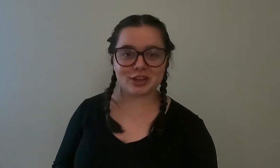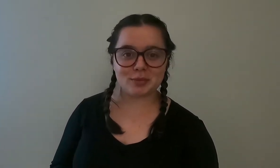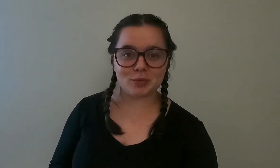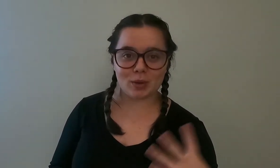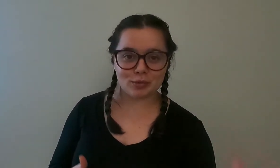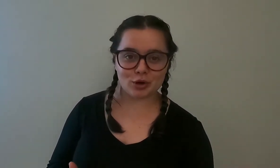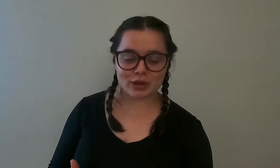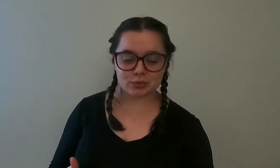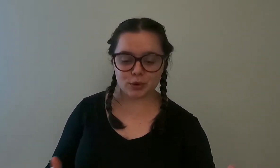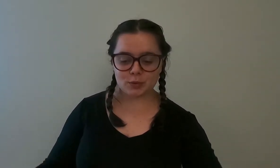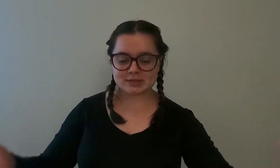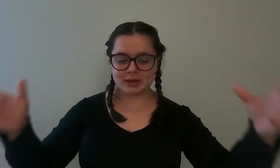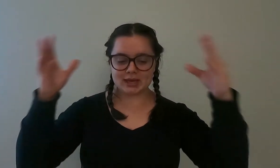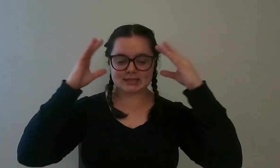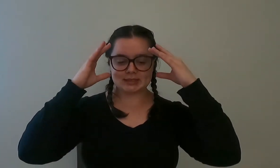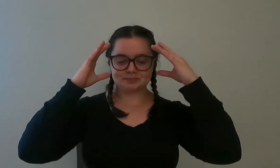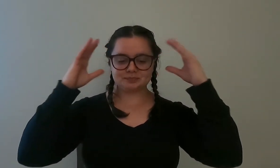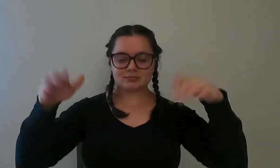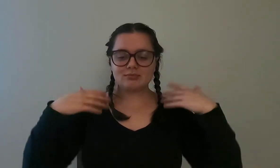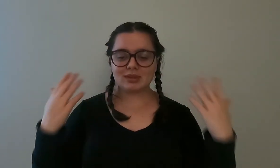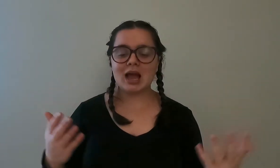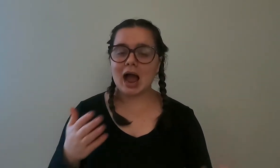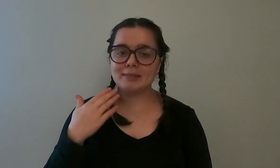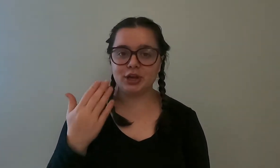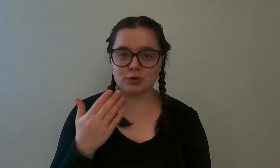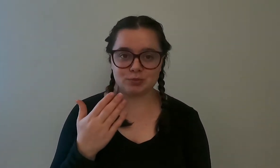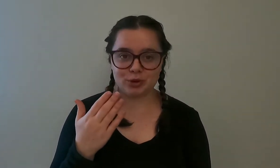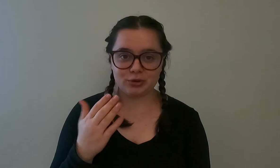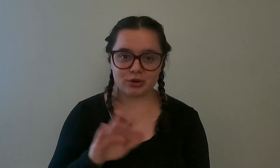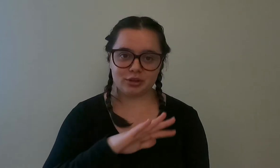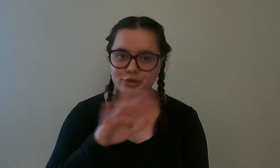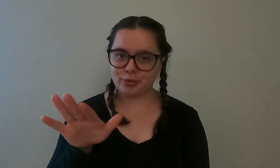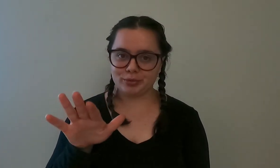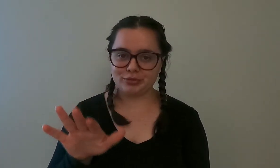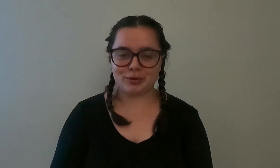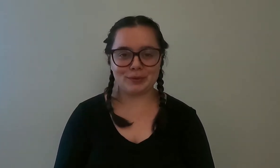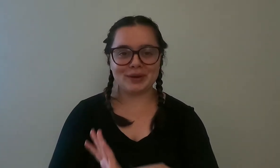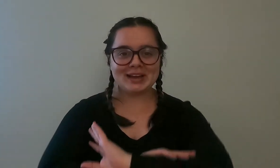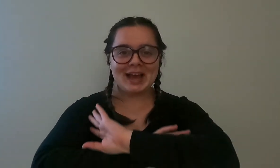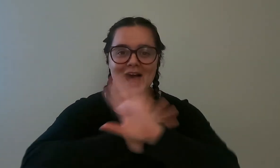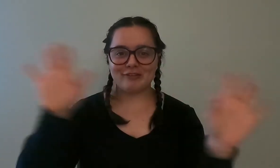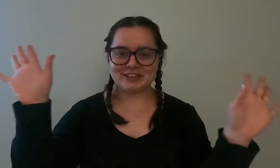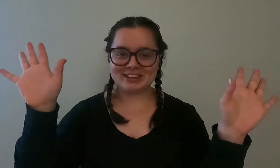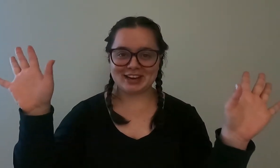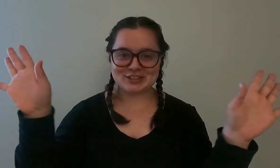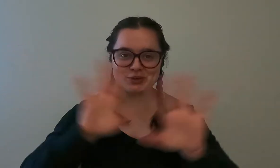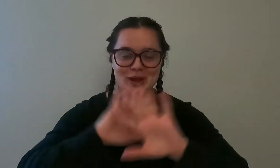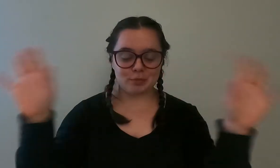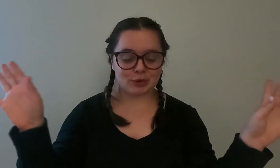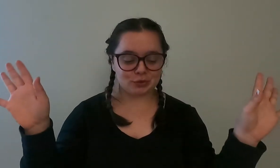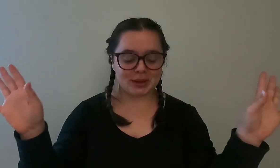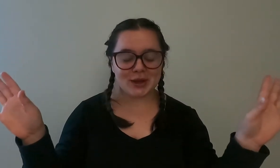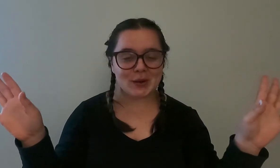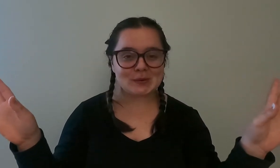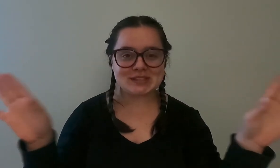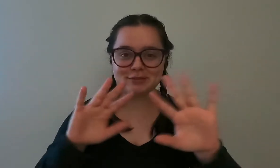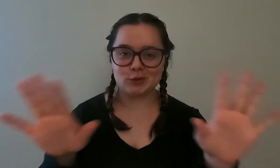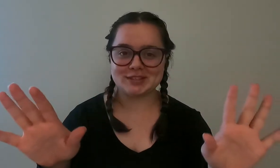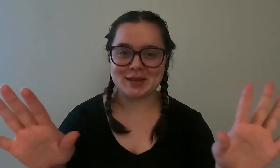a little bit while we were going through was because i'm a nose breather through and through everything that i do i breathe through my nose if you're the same